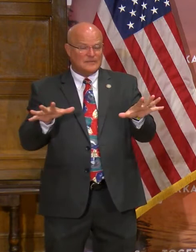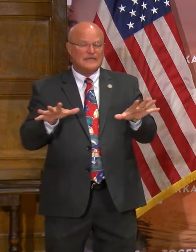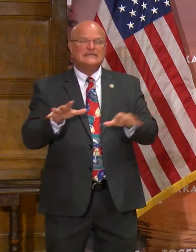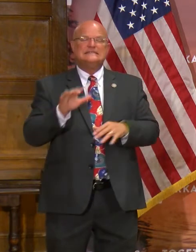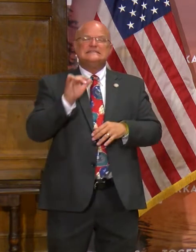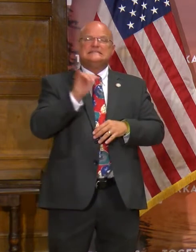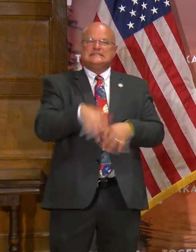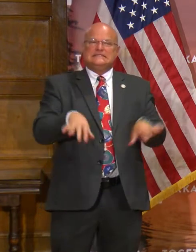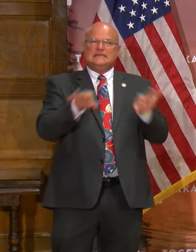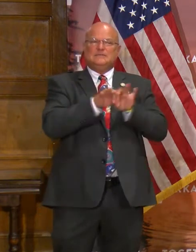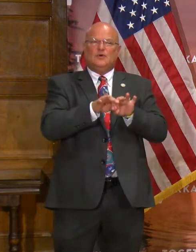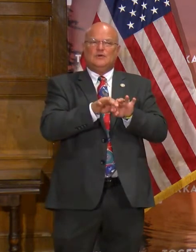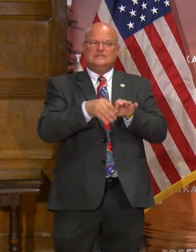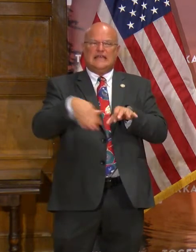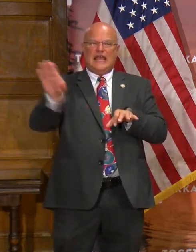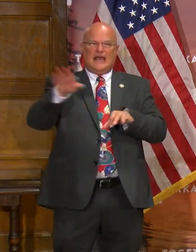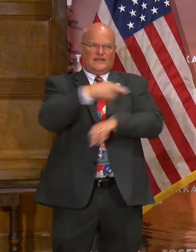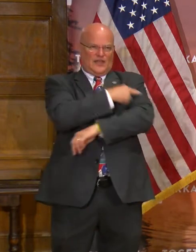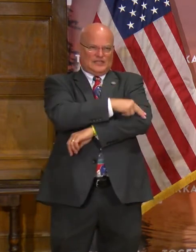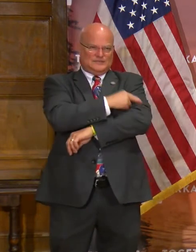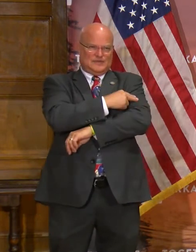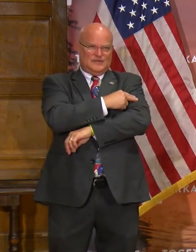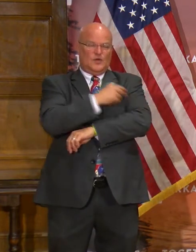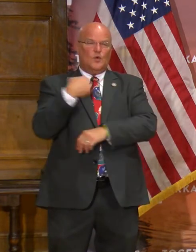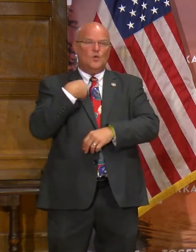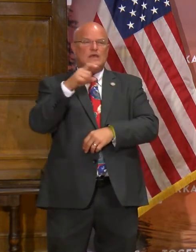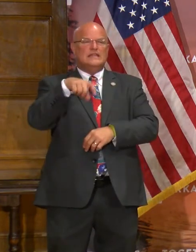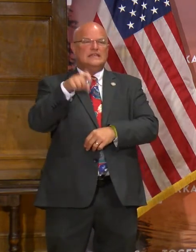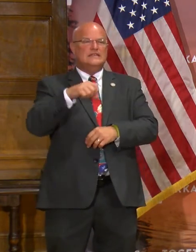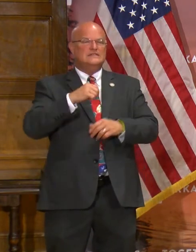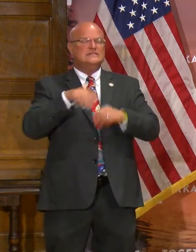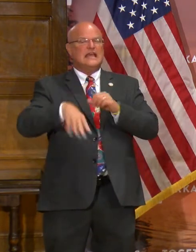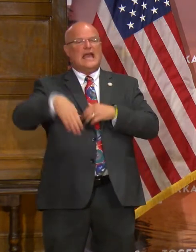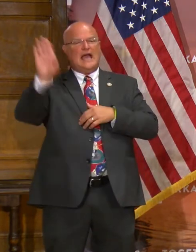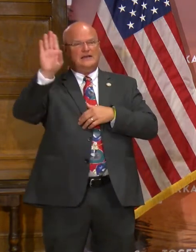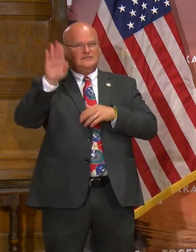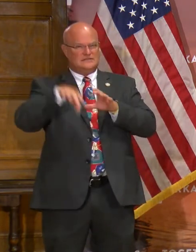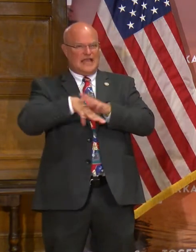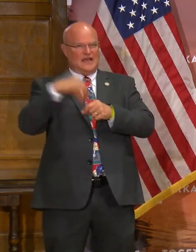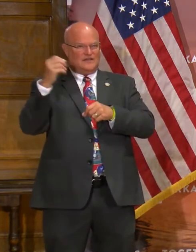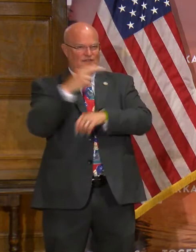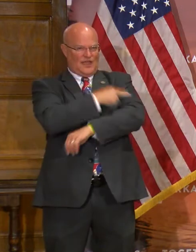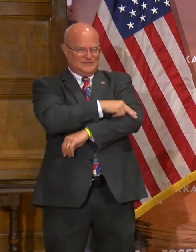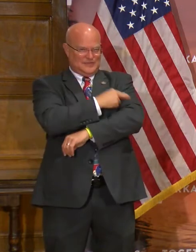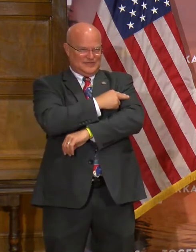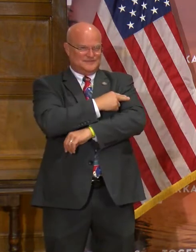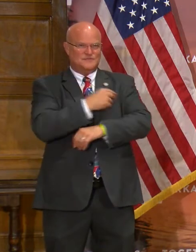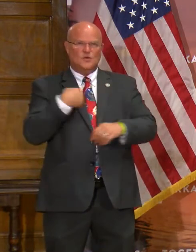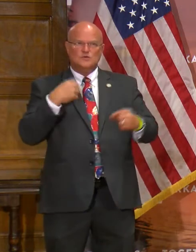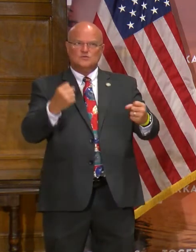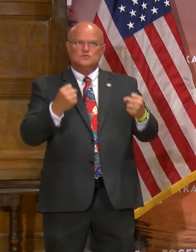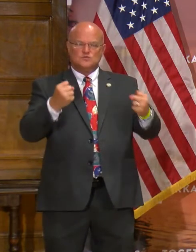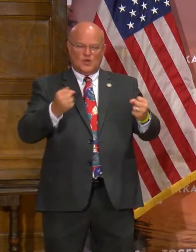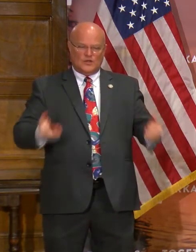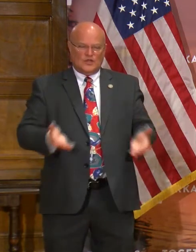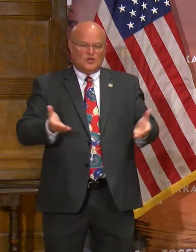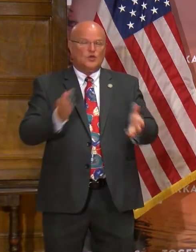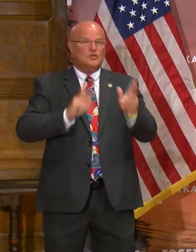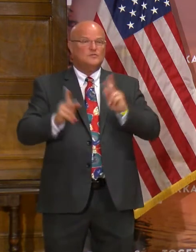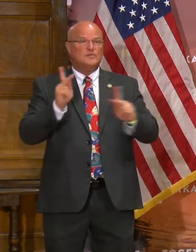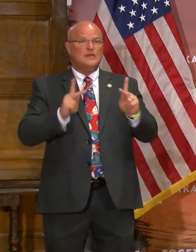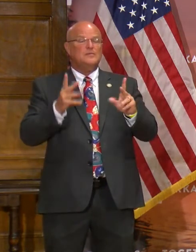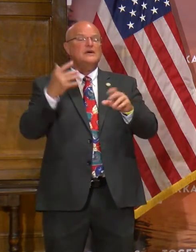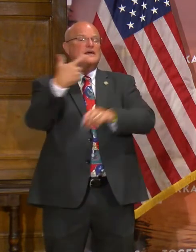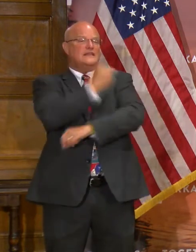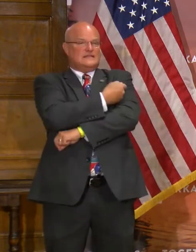very important to do. We all need to take steps to stay out of the hospital. So we strongly encourage people